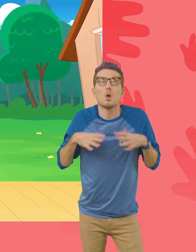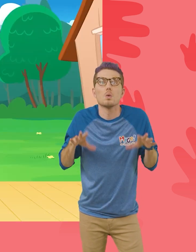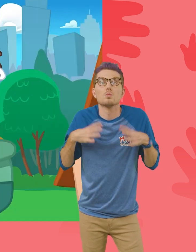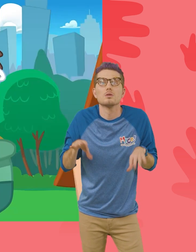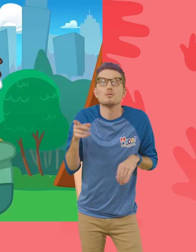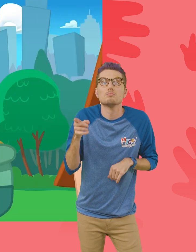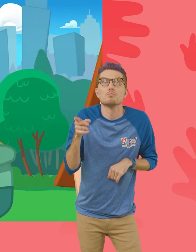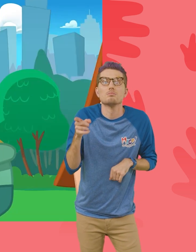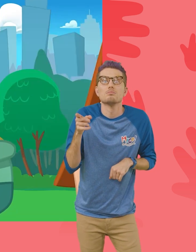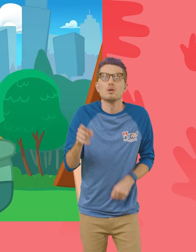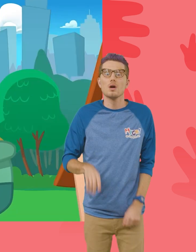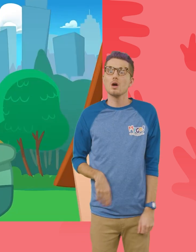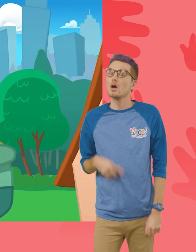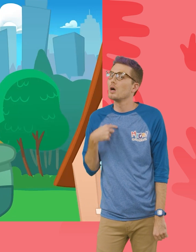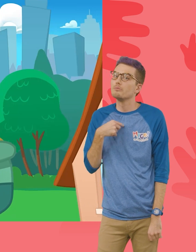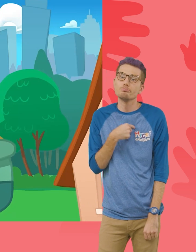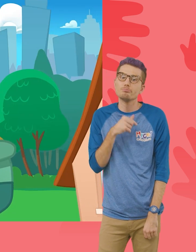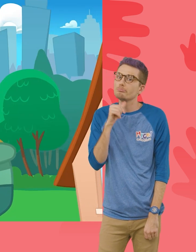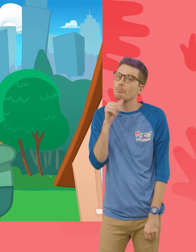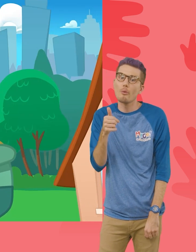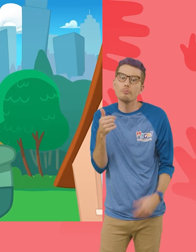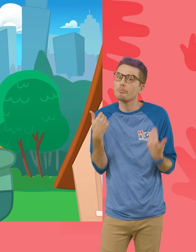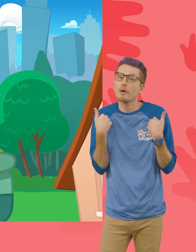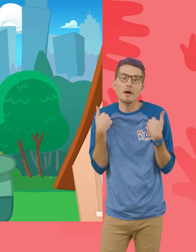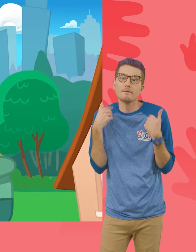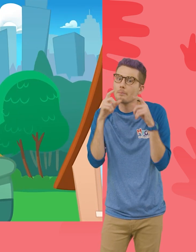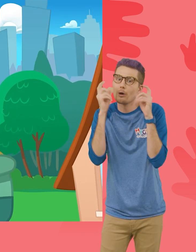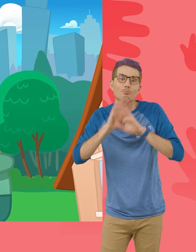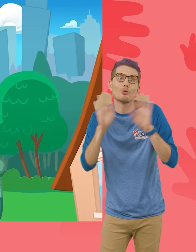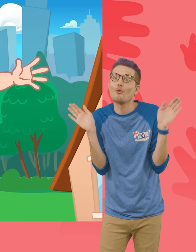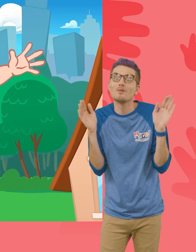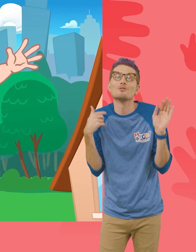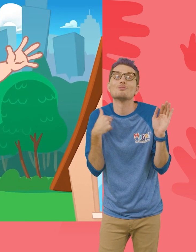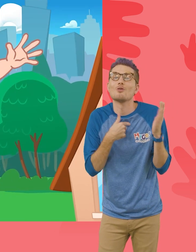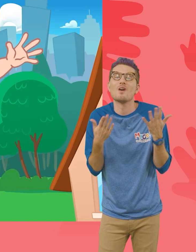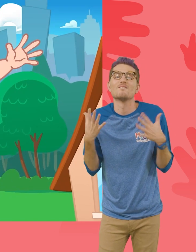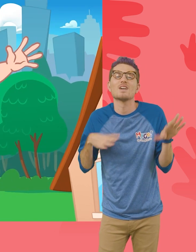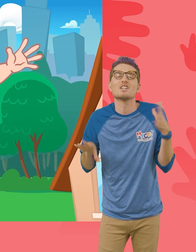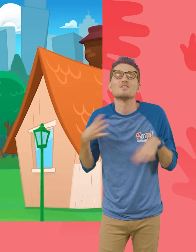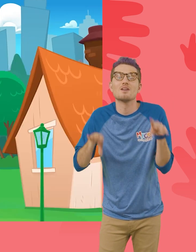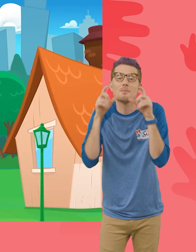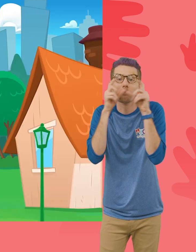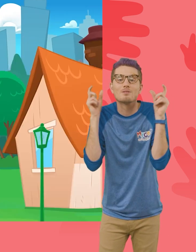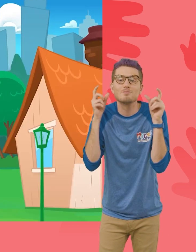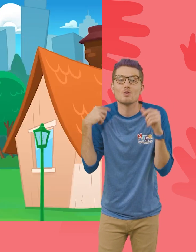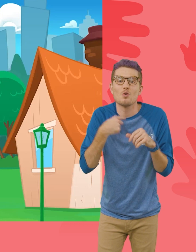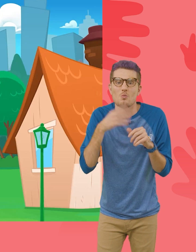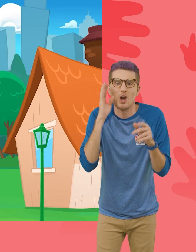We're no longer the chain of office bandits! Now we're the fashion bandits! We will steal all of the city's